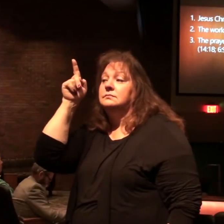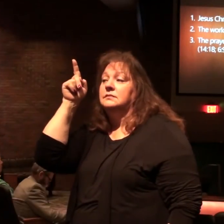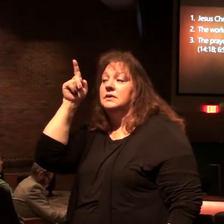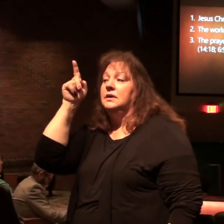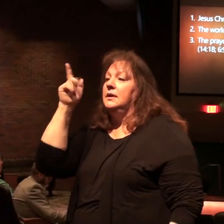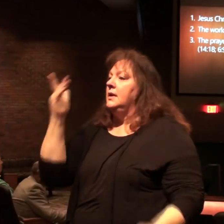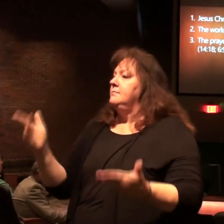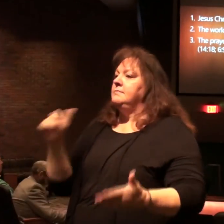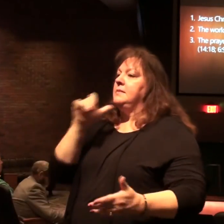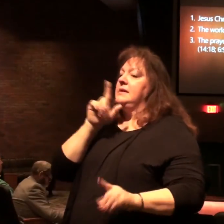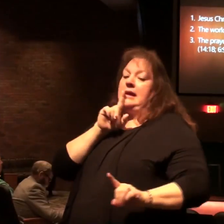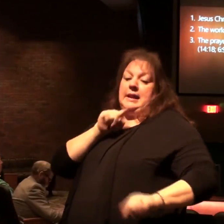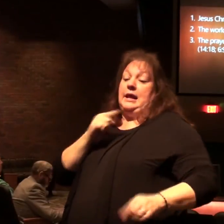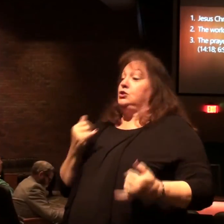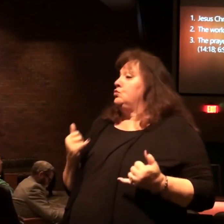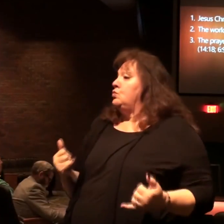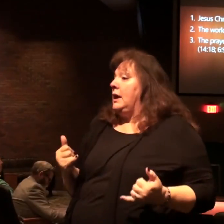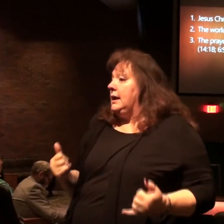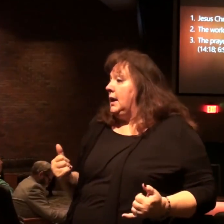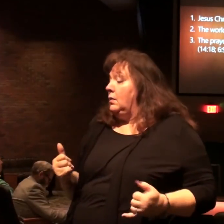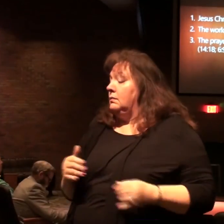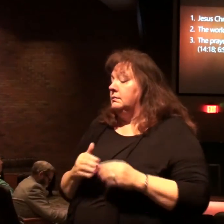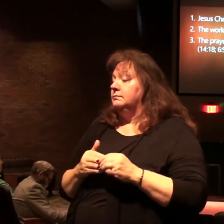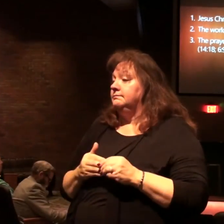they may not be answered immediately